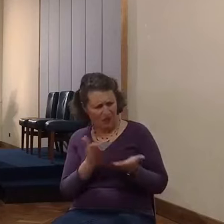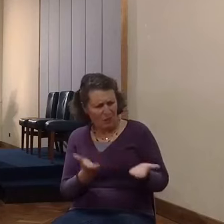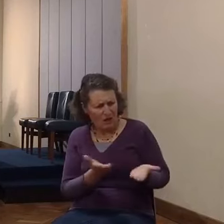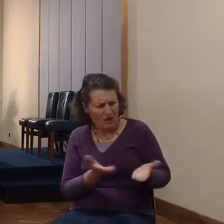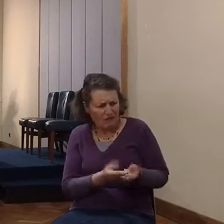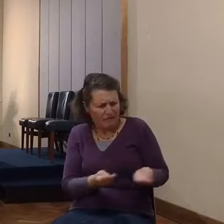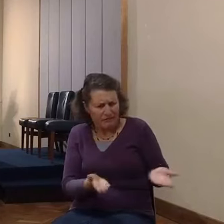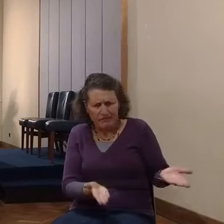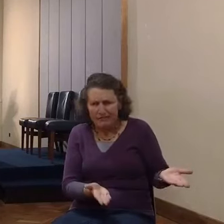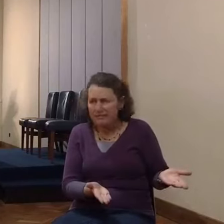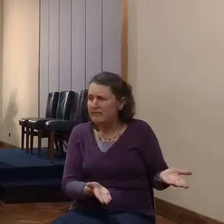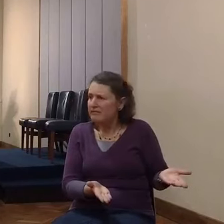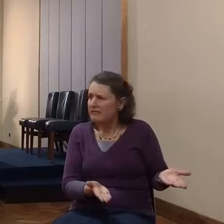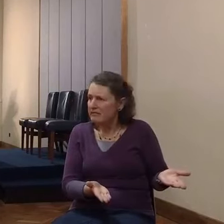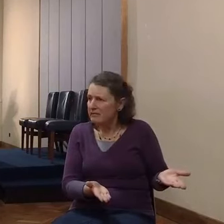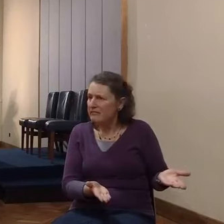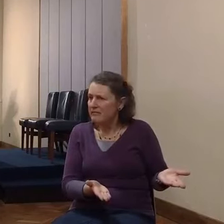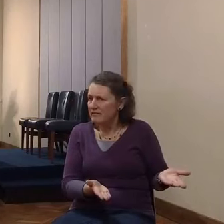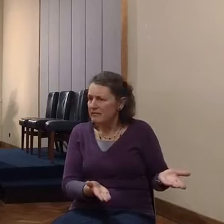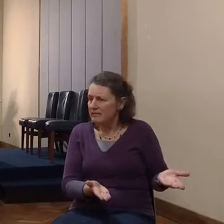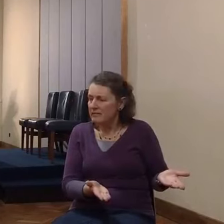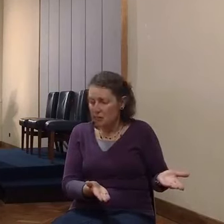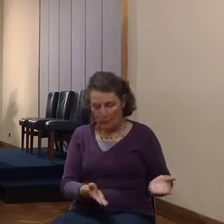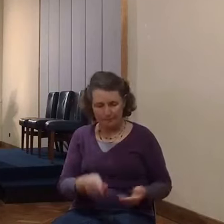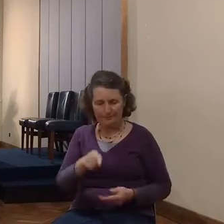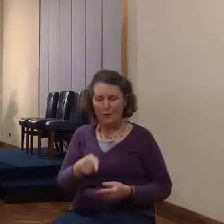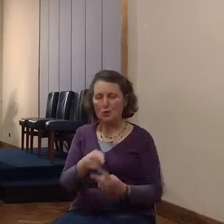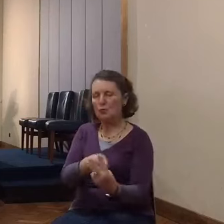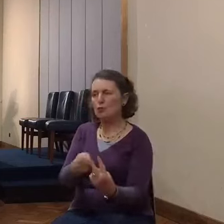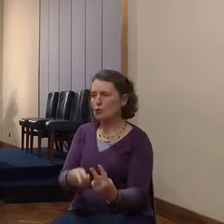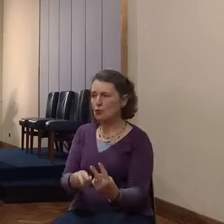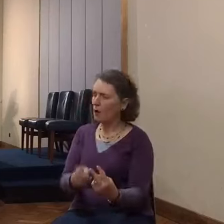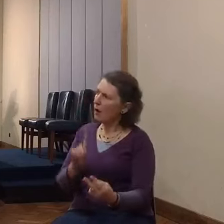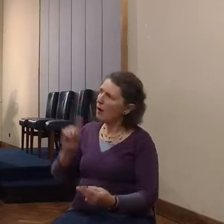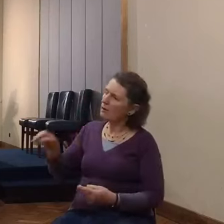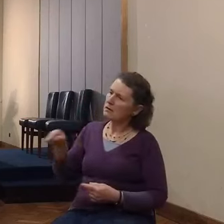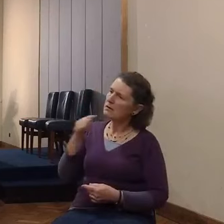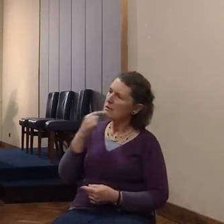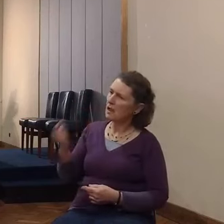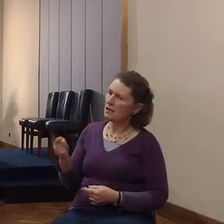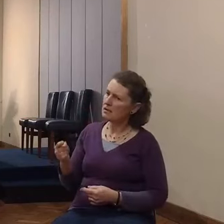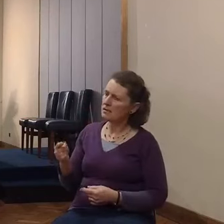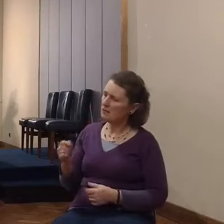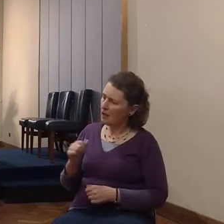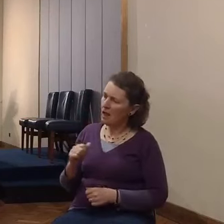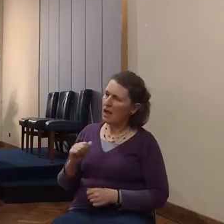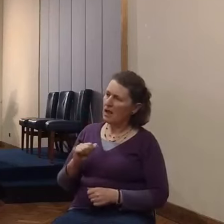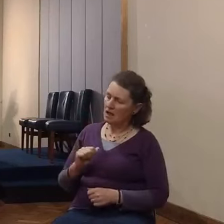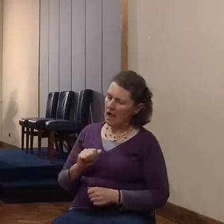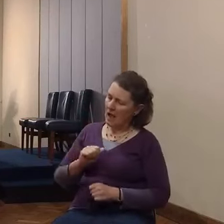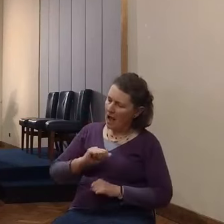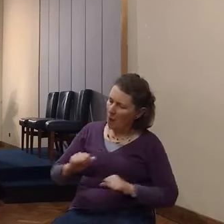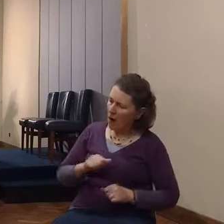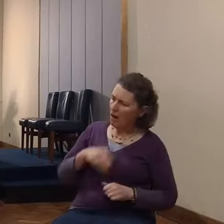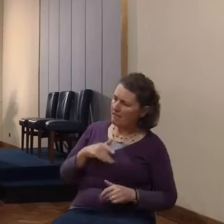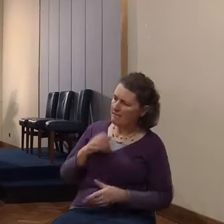The men answer to her, our life for yours, but they caution her. It's verse 14, because they don't trust her.